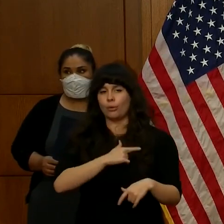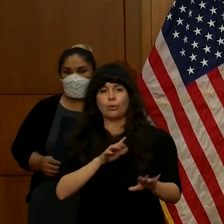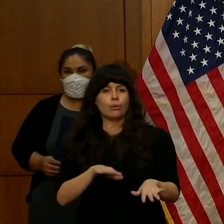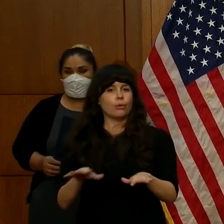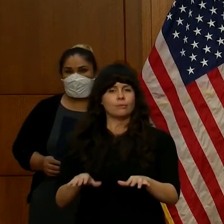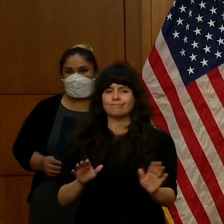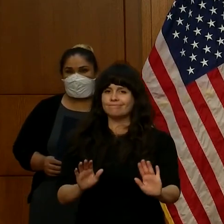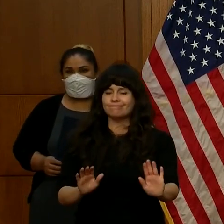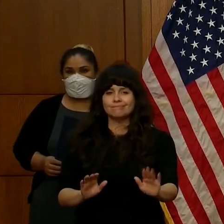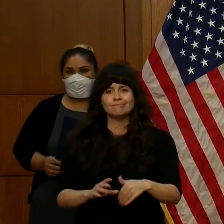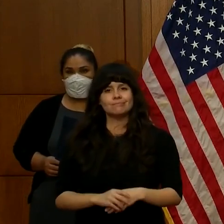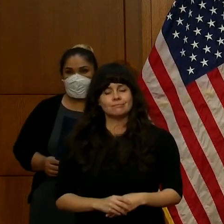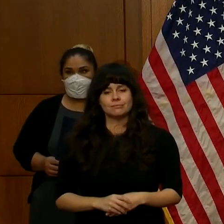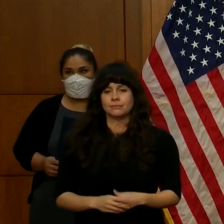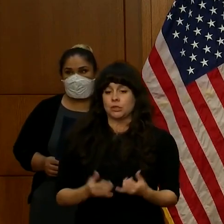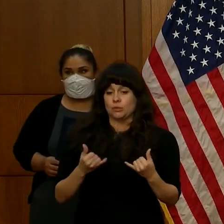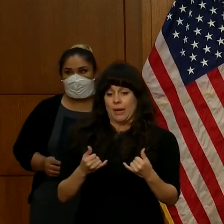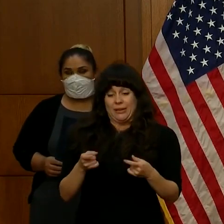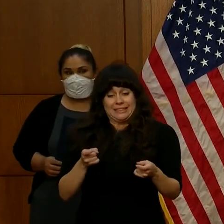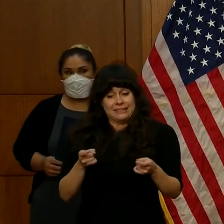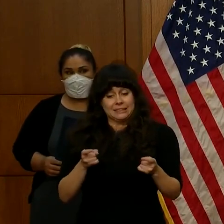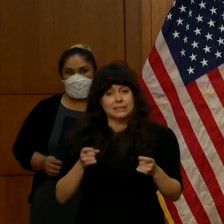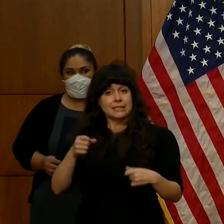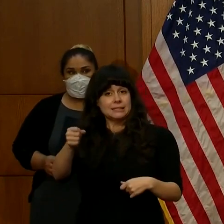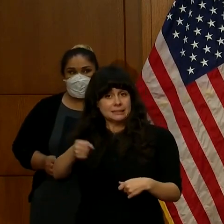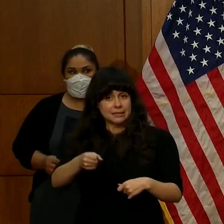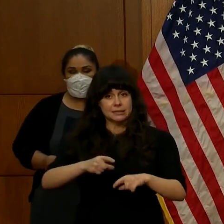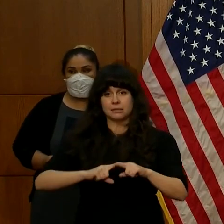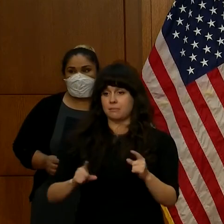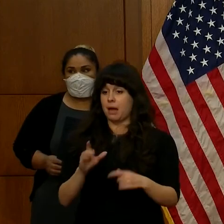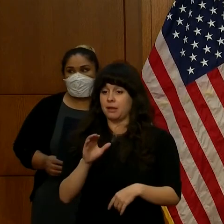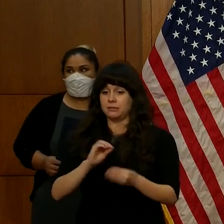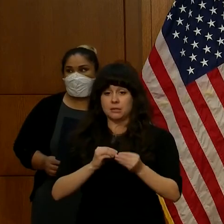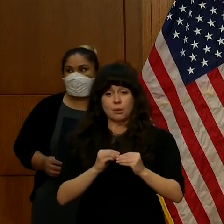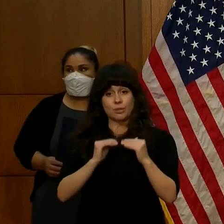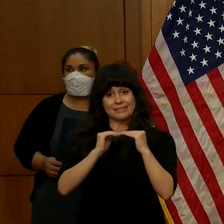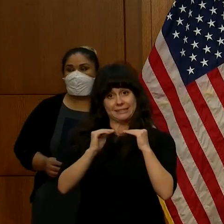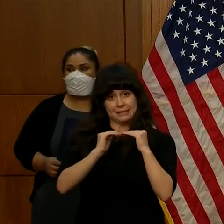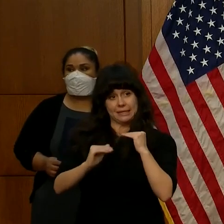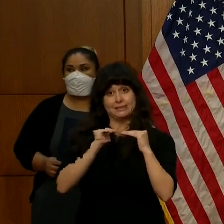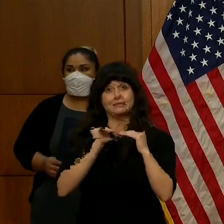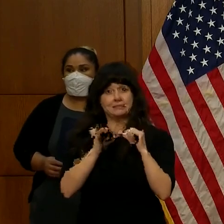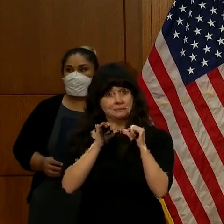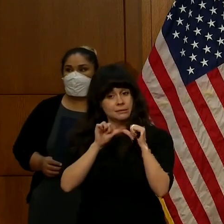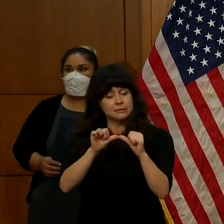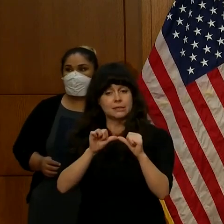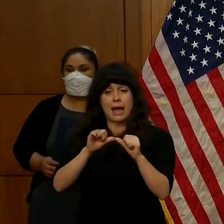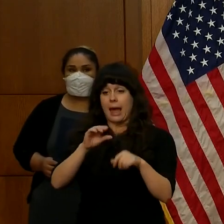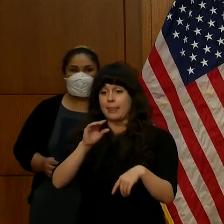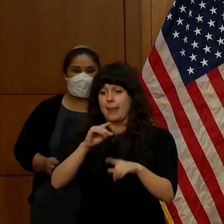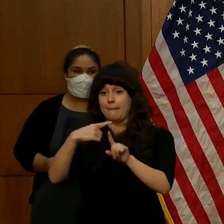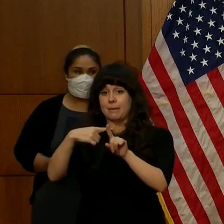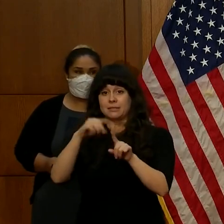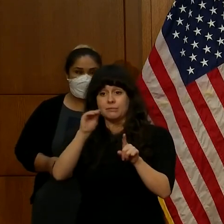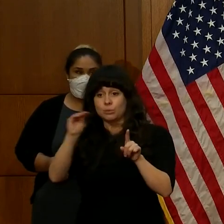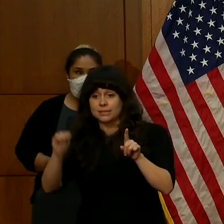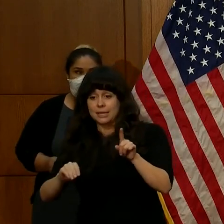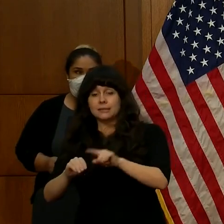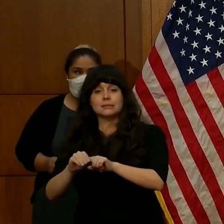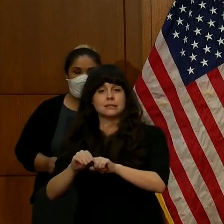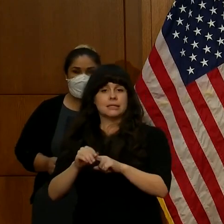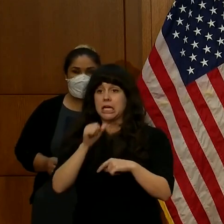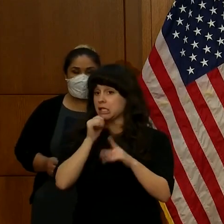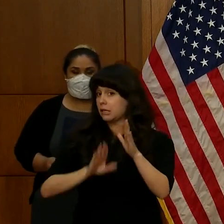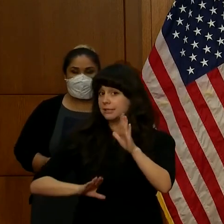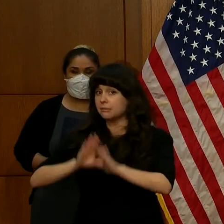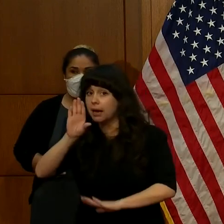contained in Virginia. The case numbers remain steady, and the percent positivity is not spiking. But again,